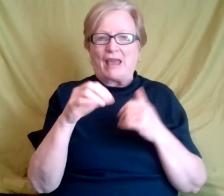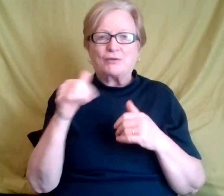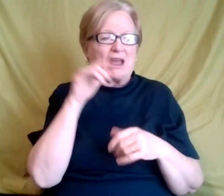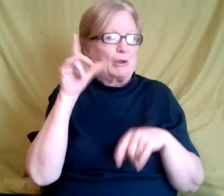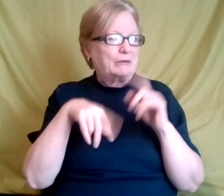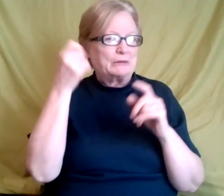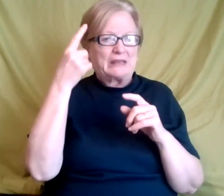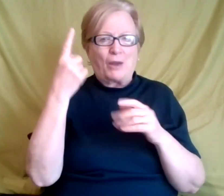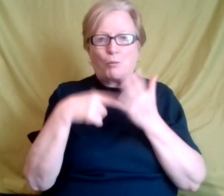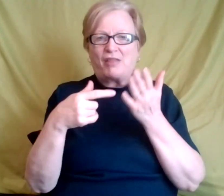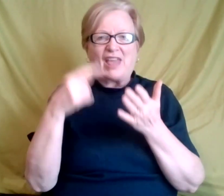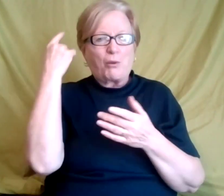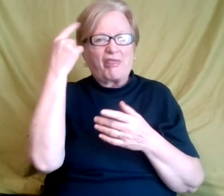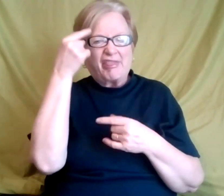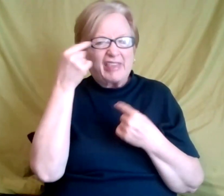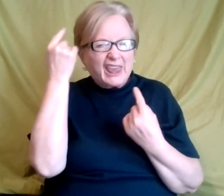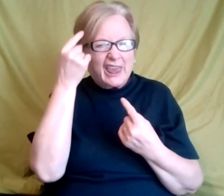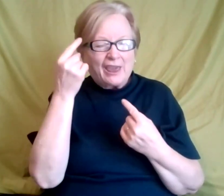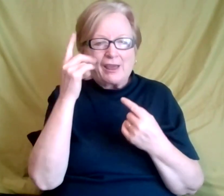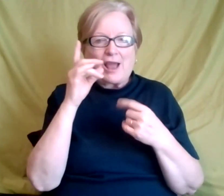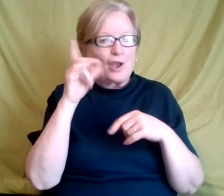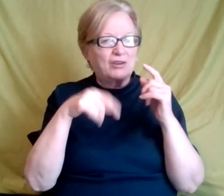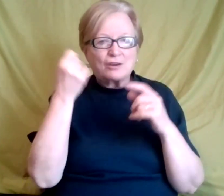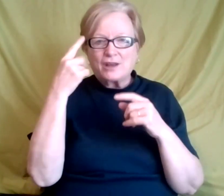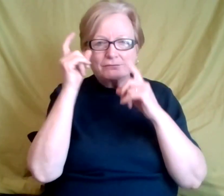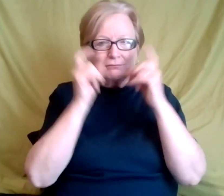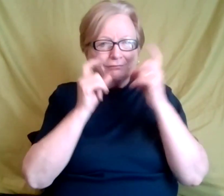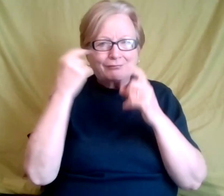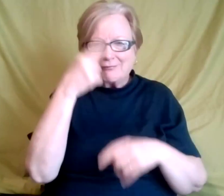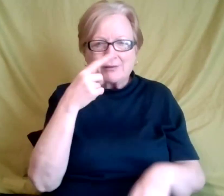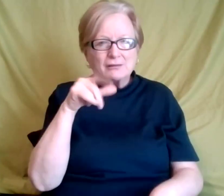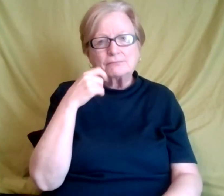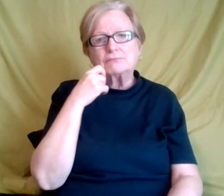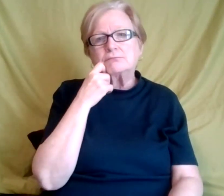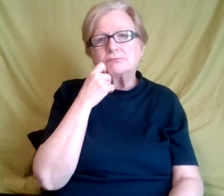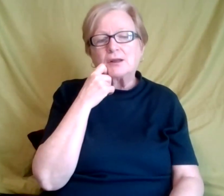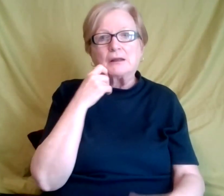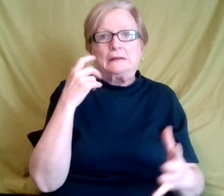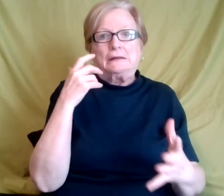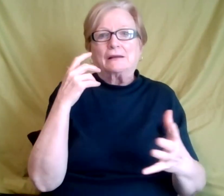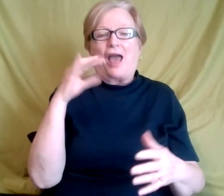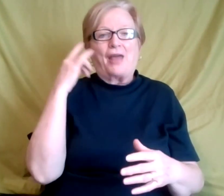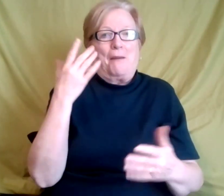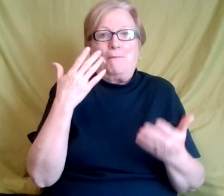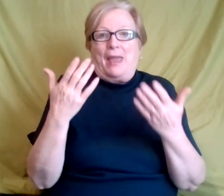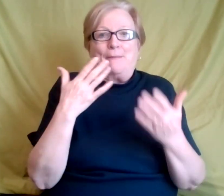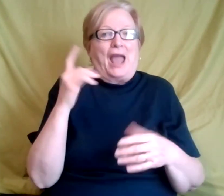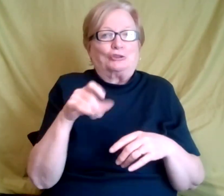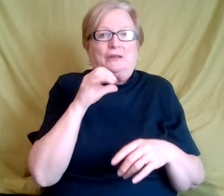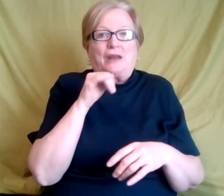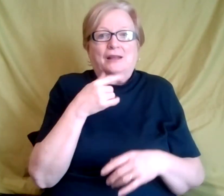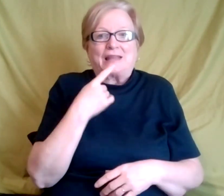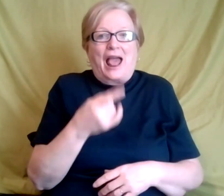expressions. It was just like, you know, I'm thinking to myself, should I have disclosed, should I have said something?